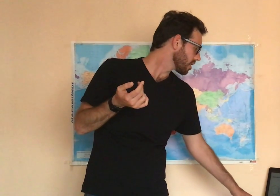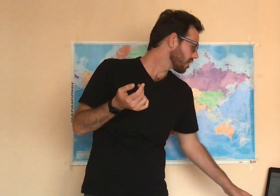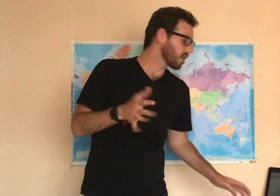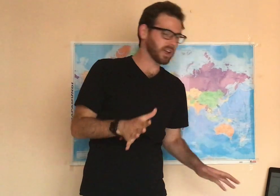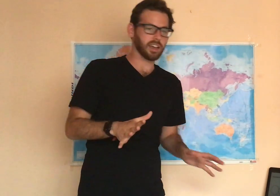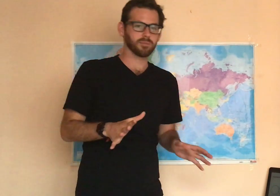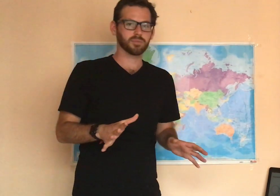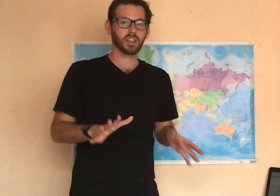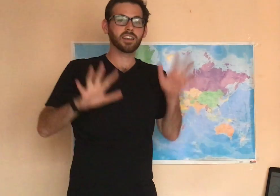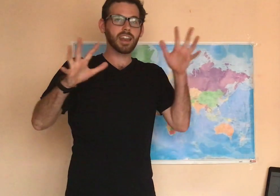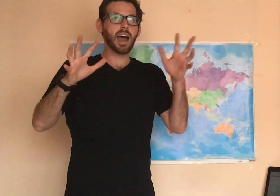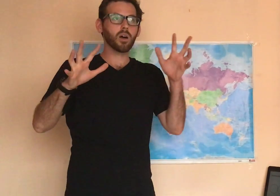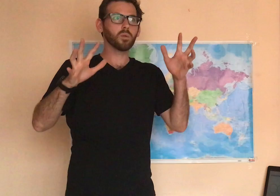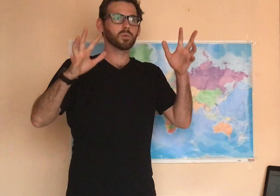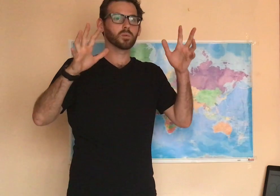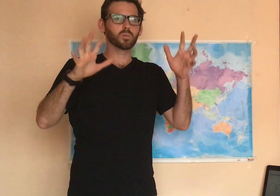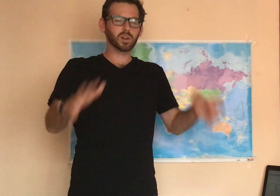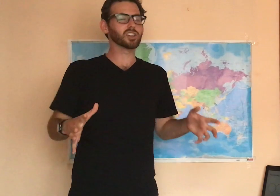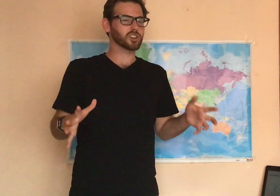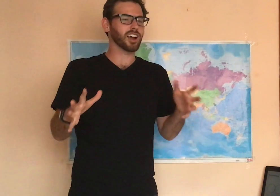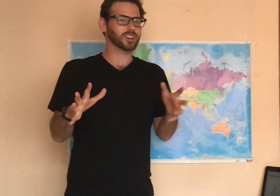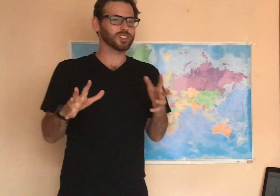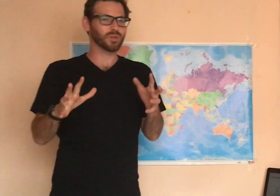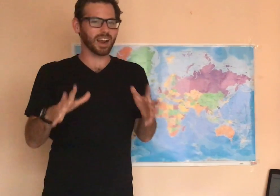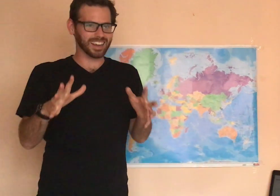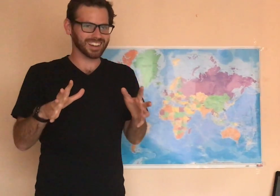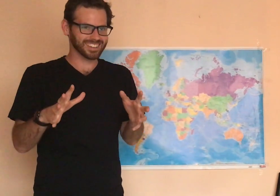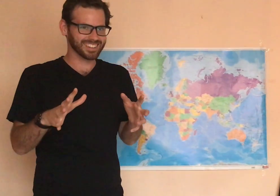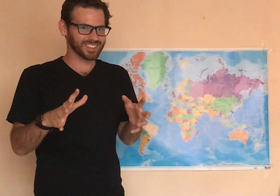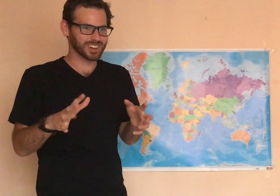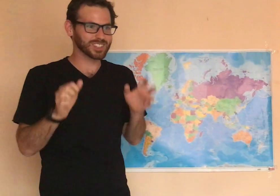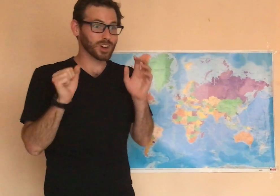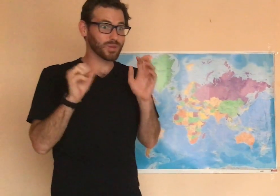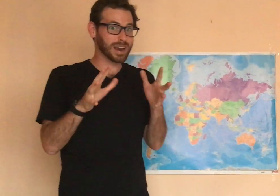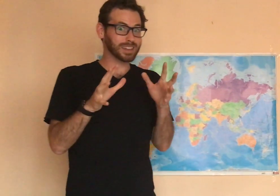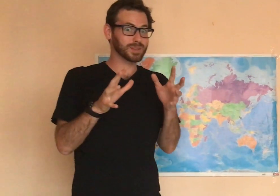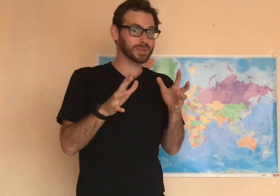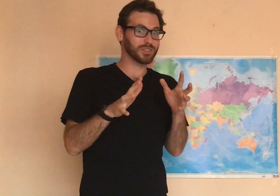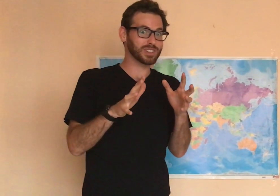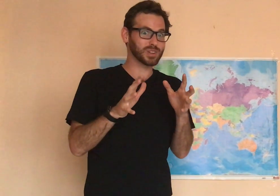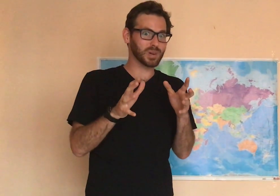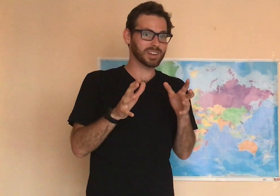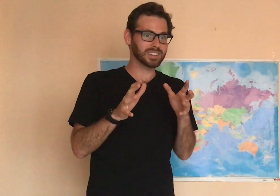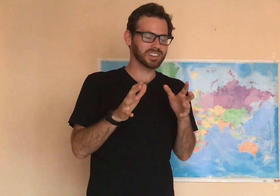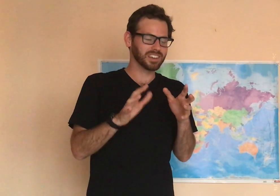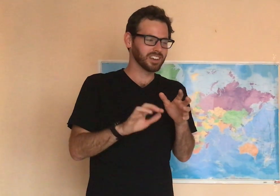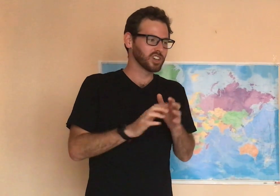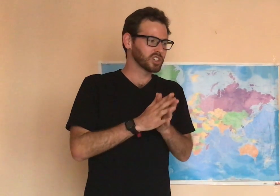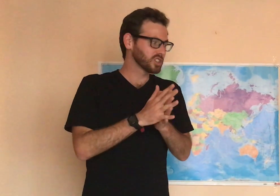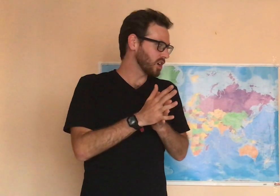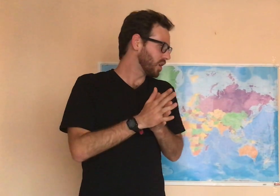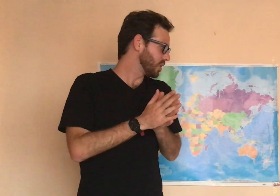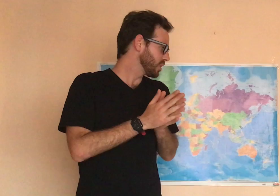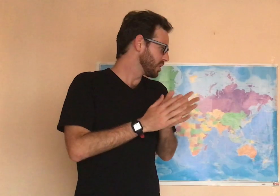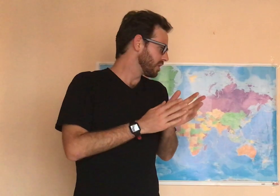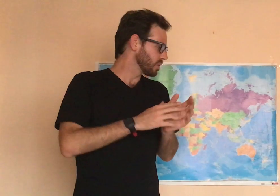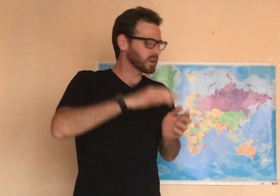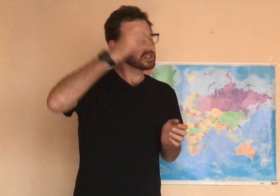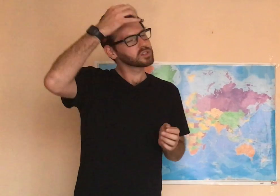Okay. Now, we're going to start actually writing. We're going to start writing some different stories. So, we're going to do